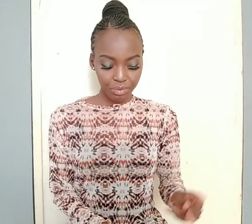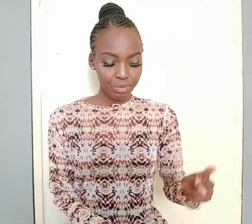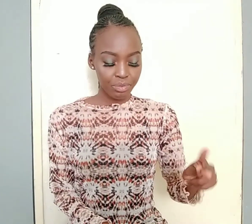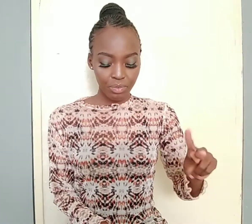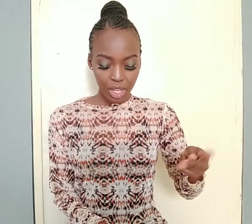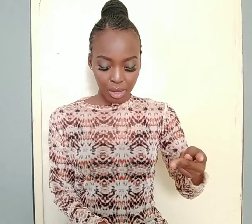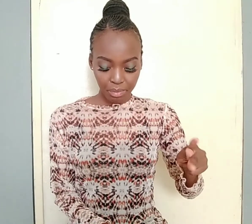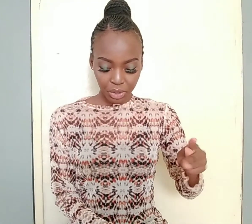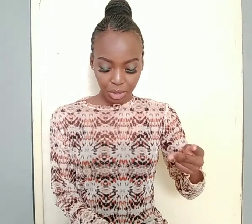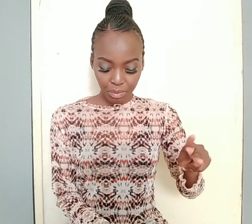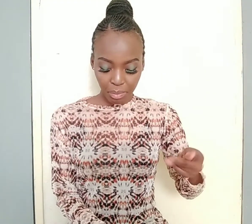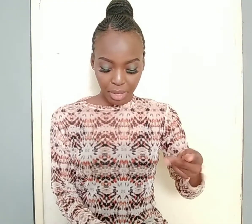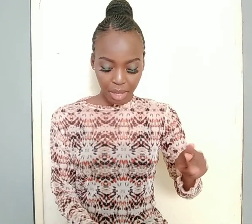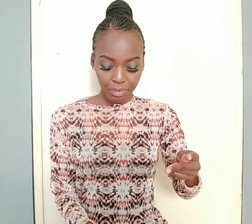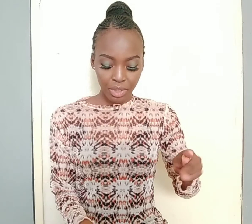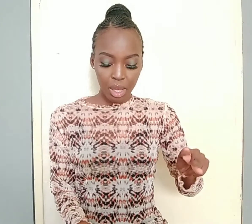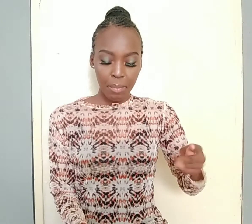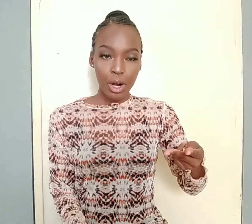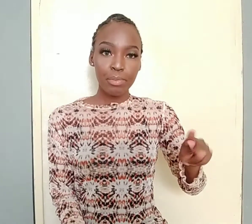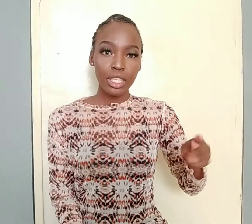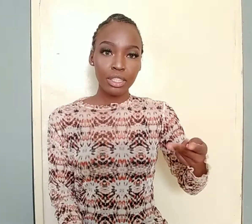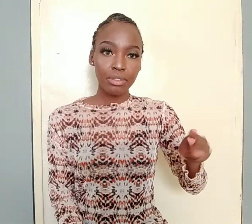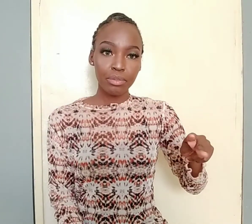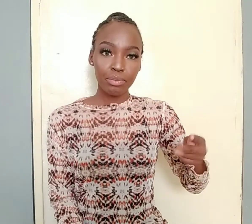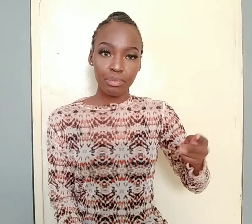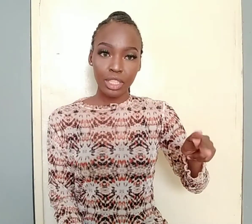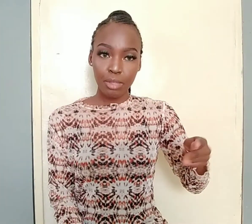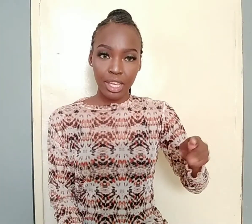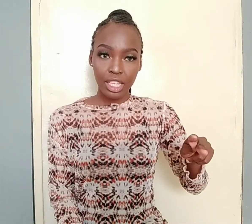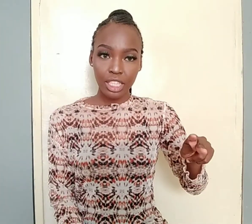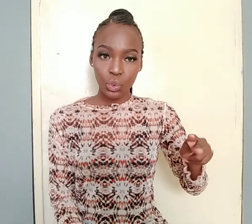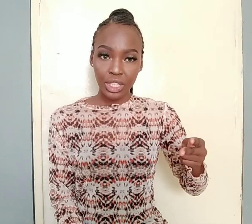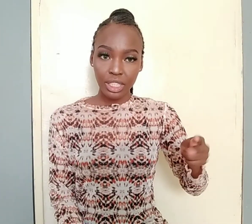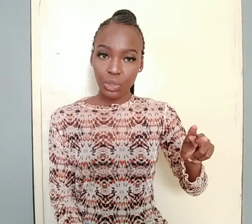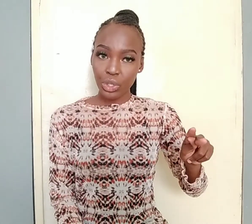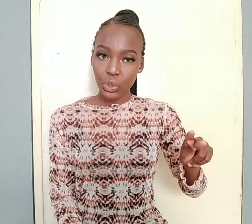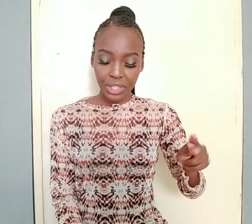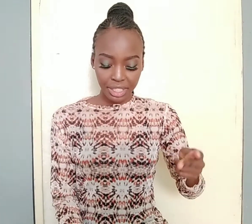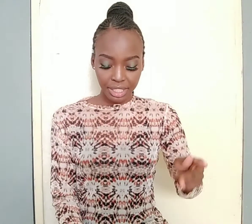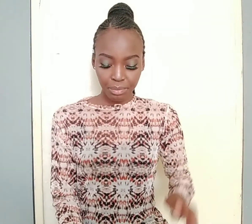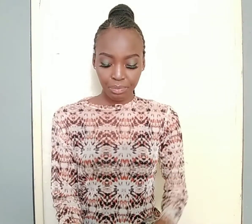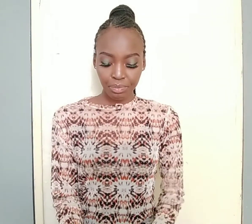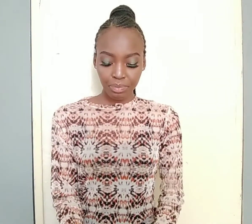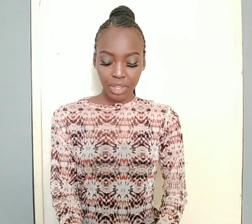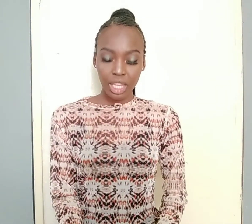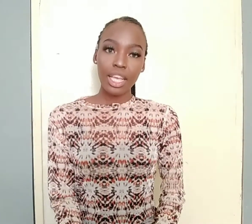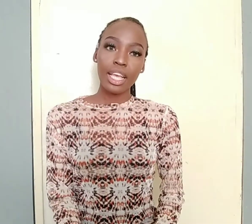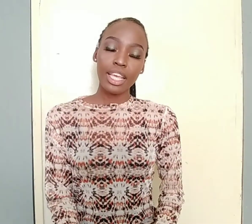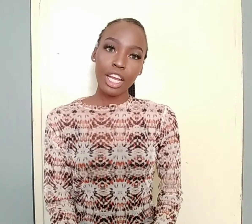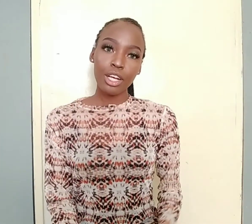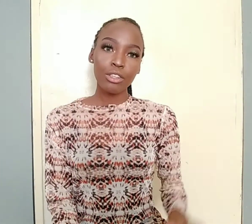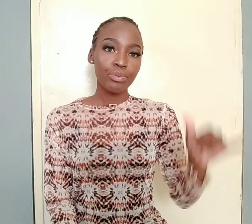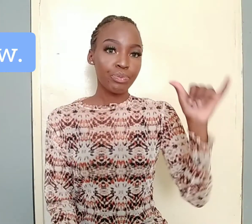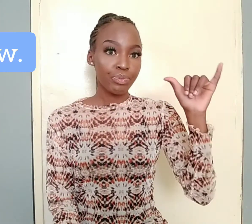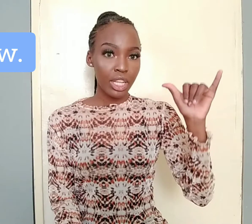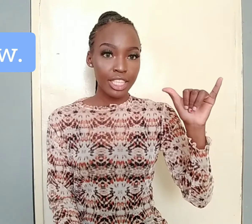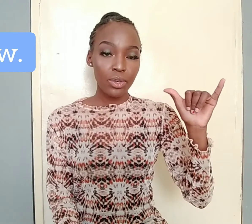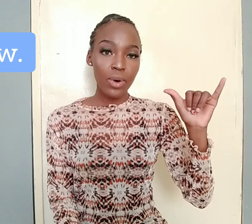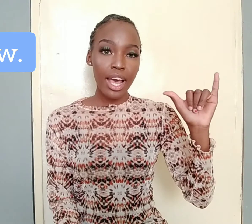Yeah. So P. Purple. Yellow. Letter P. just twist. Just one twist. Yellow. Letter Y.